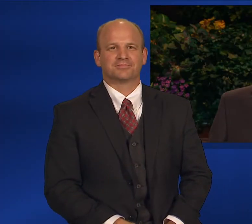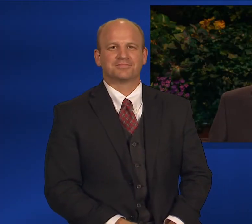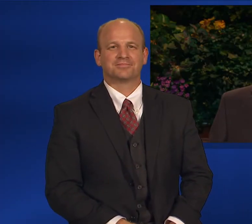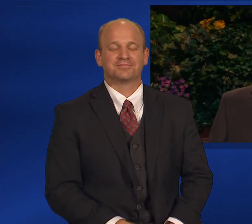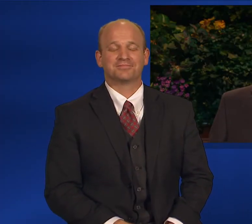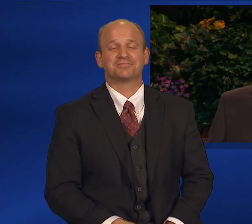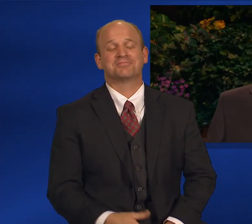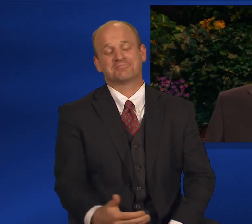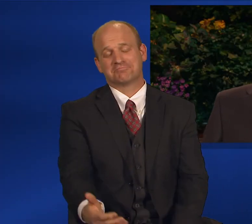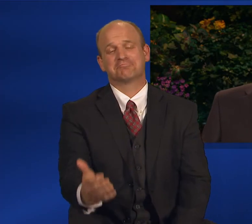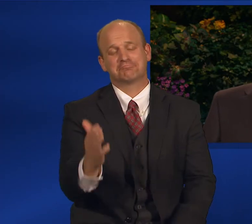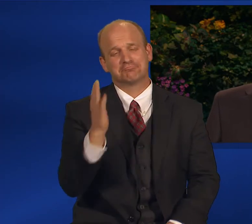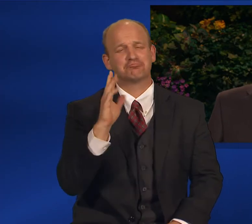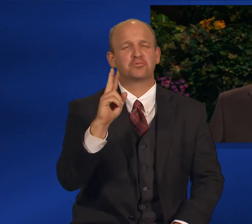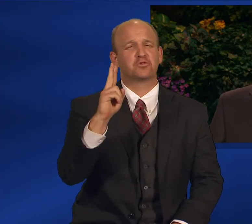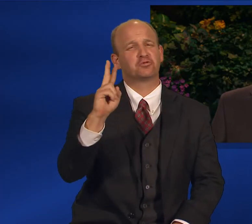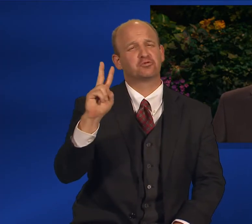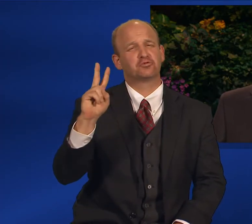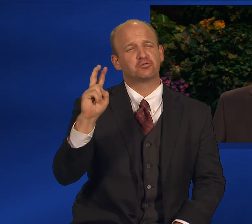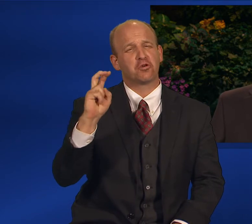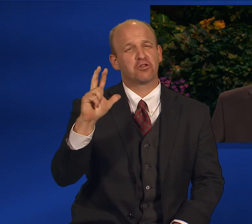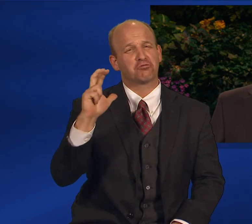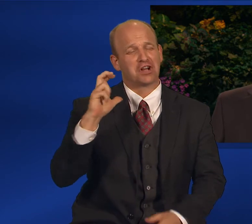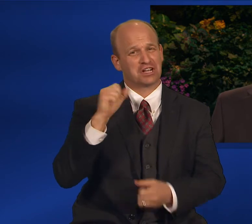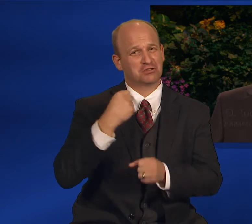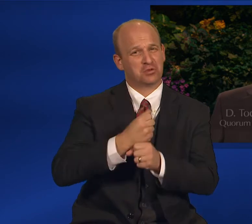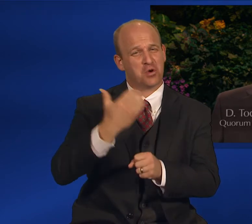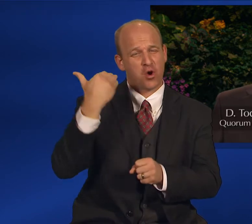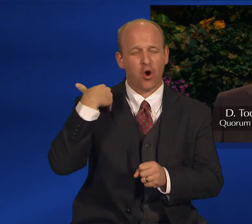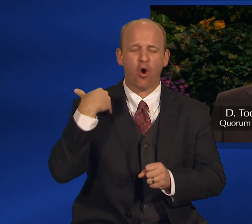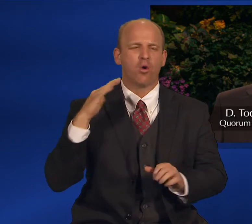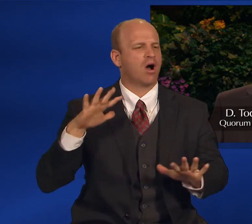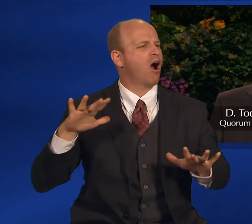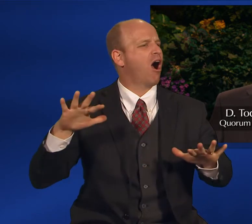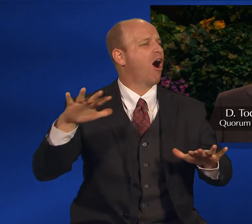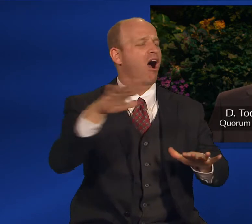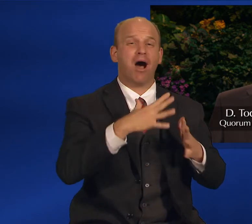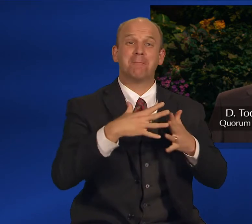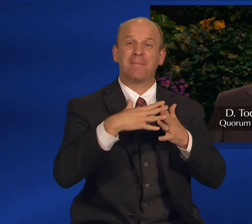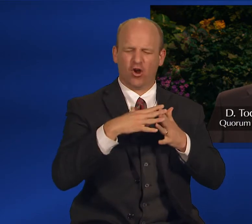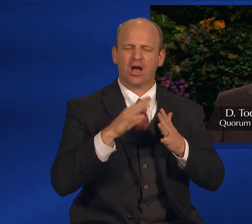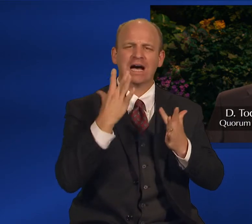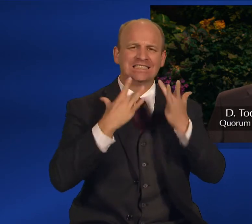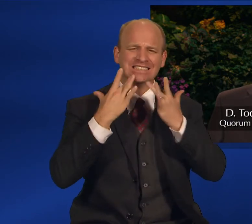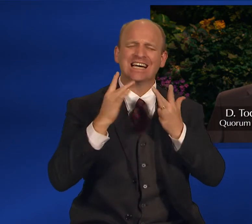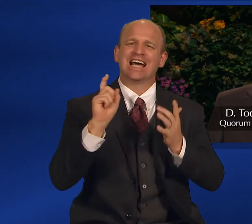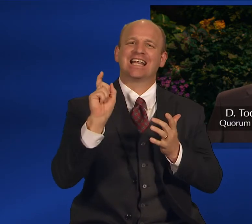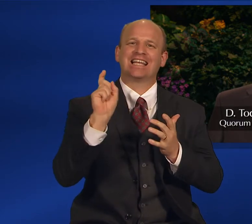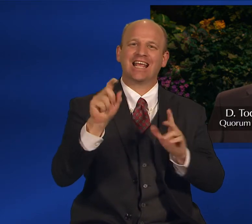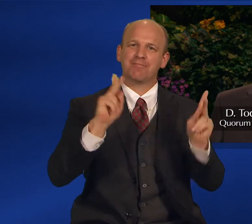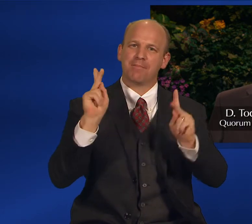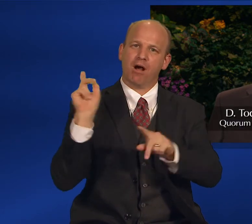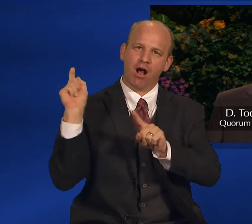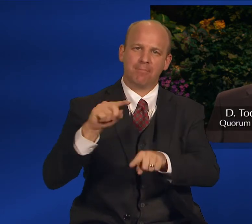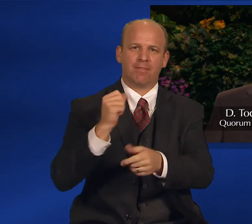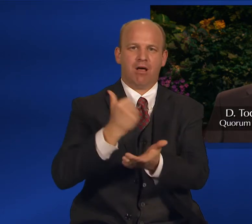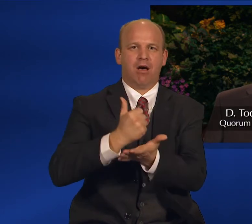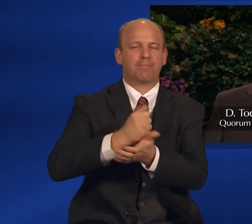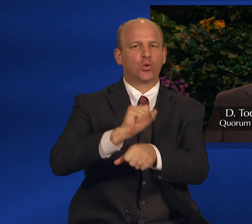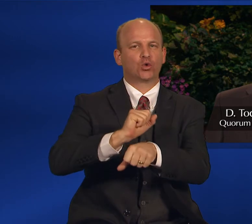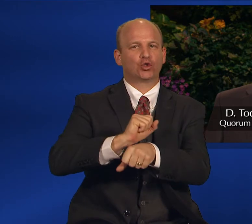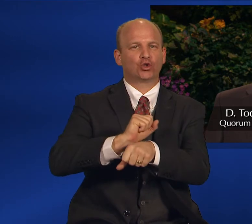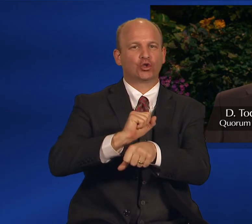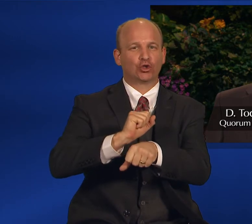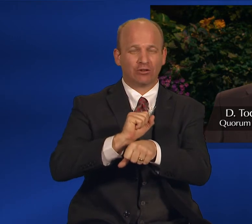In colonial times, labor was in great demand in America. During the 18th and early 19th